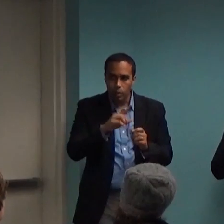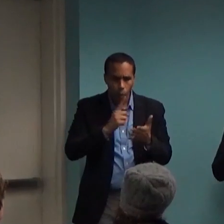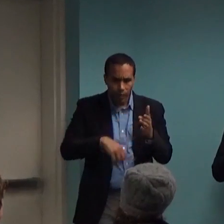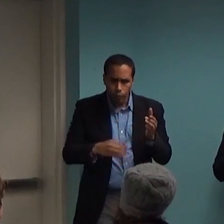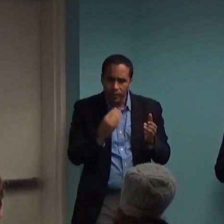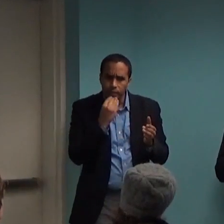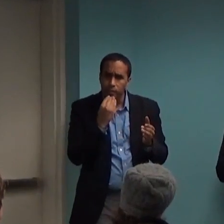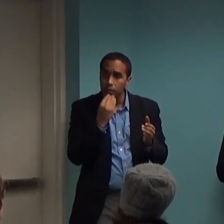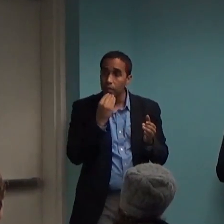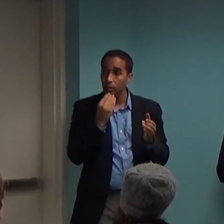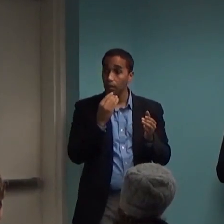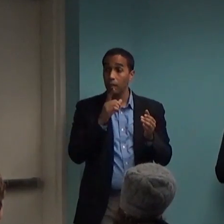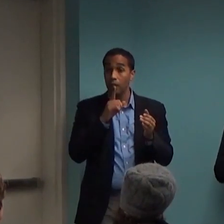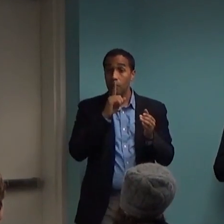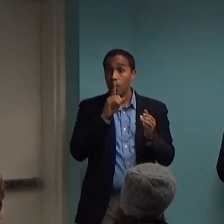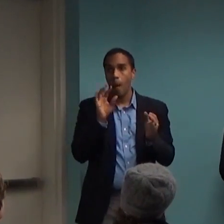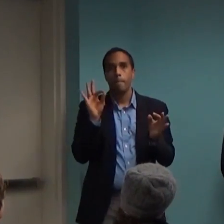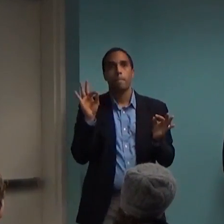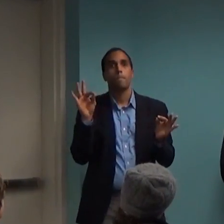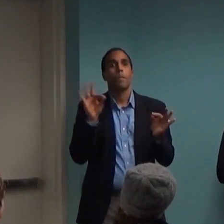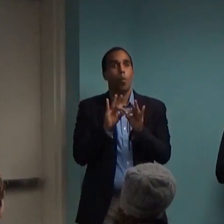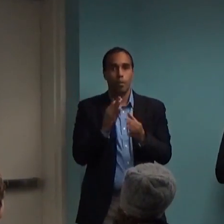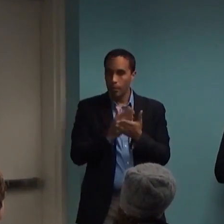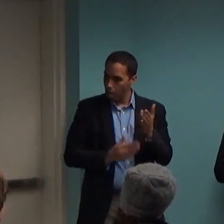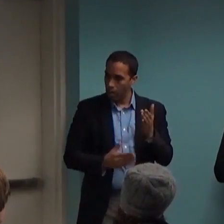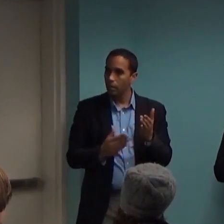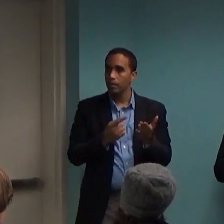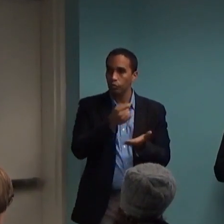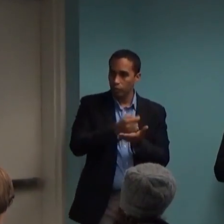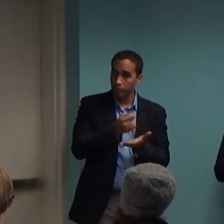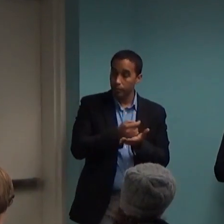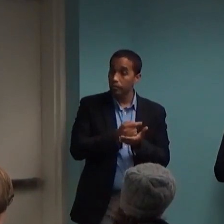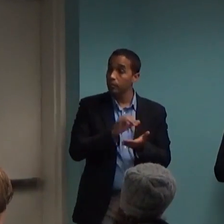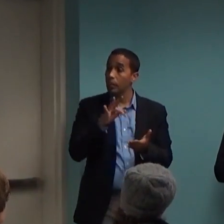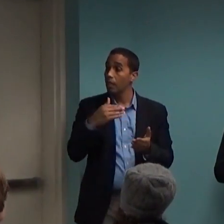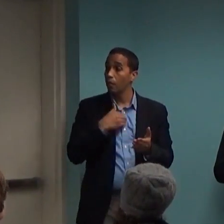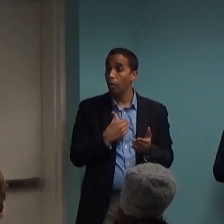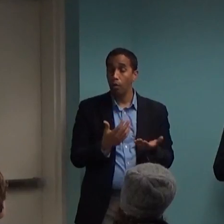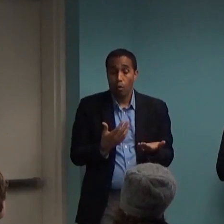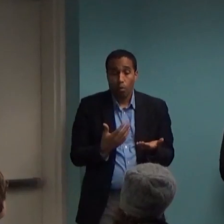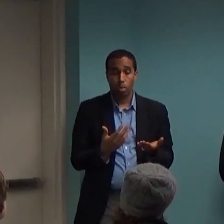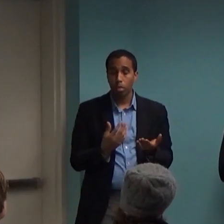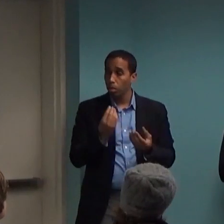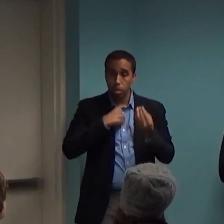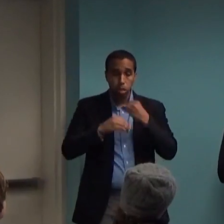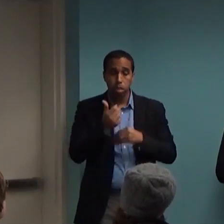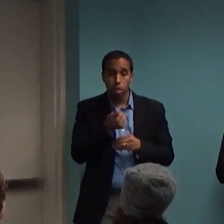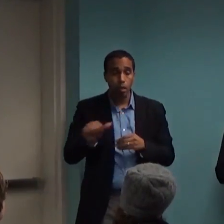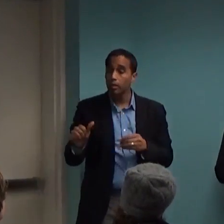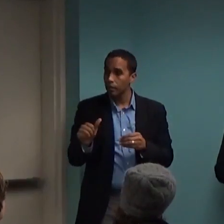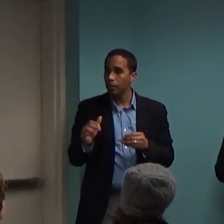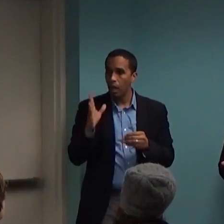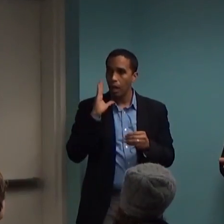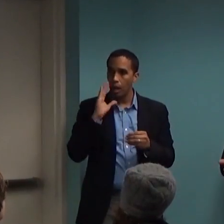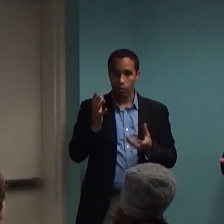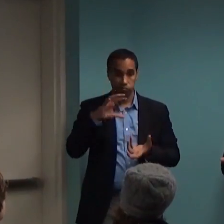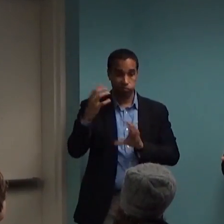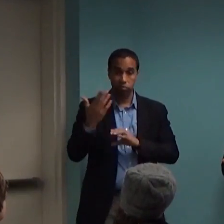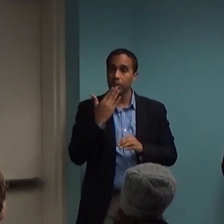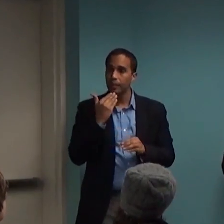essential component of treatment. Your diabetes will be wildly bad, poorly controlled, if you don't change your diet as well, right? How many people know someone, or